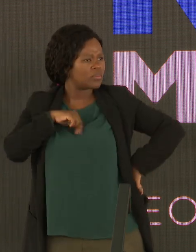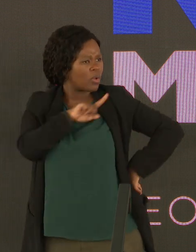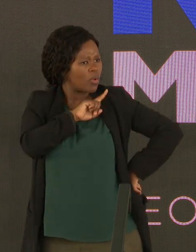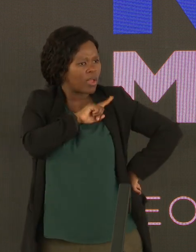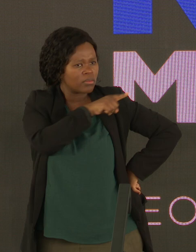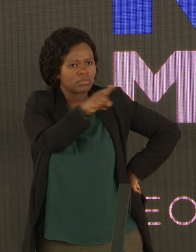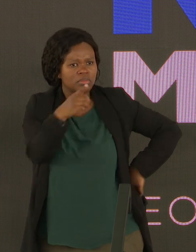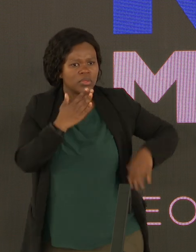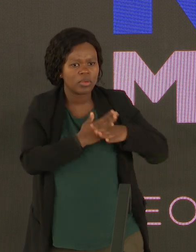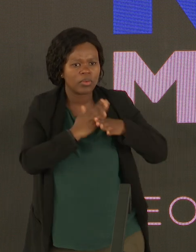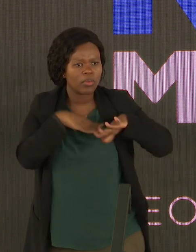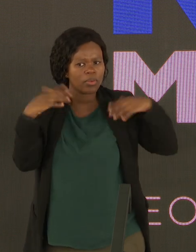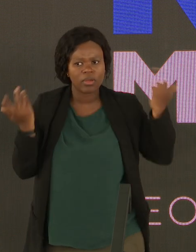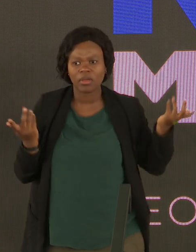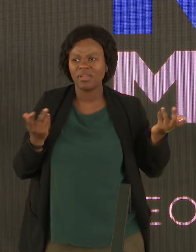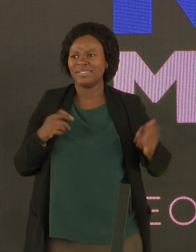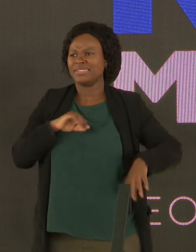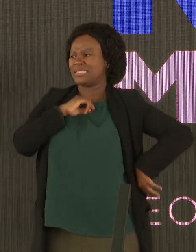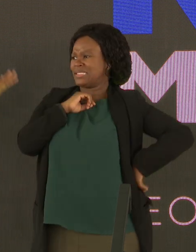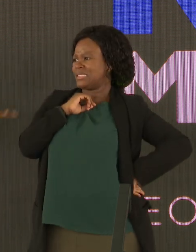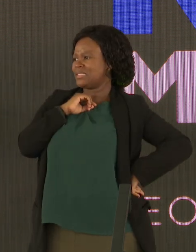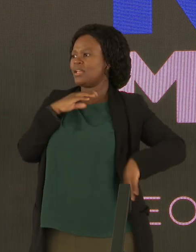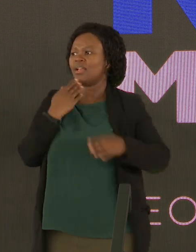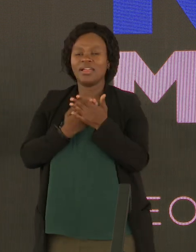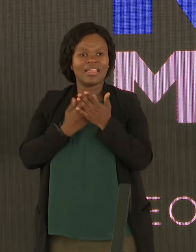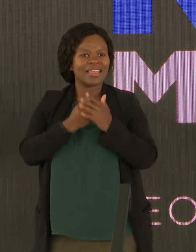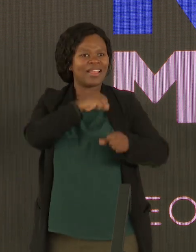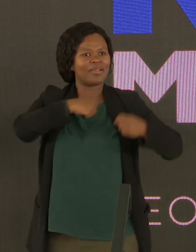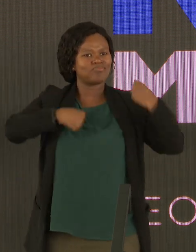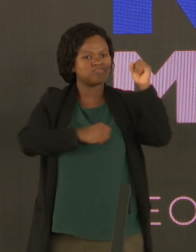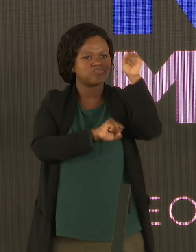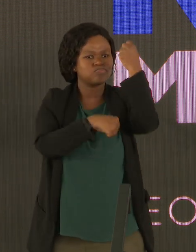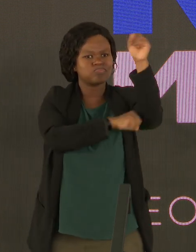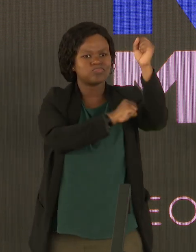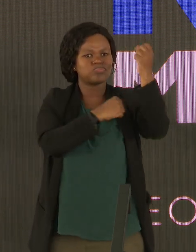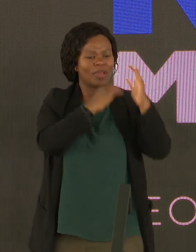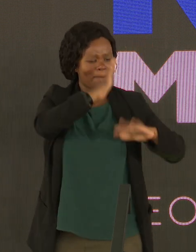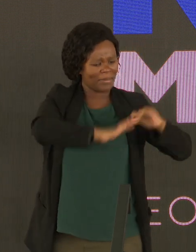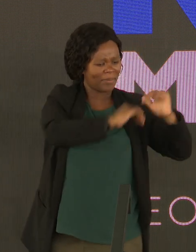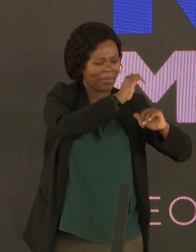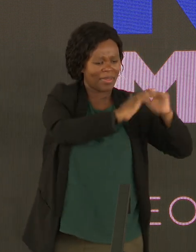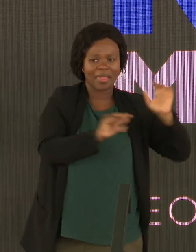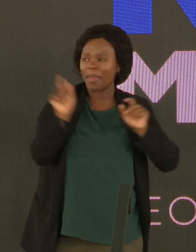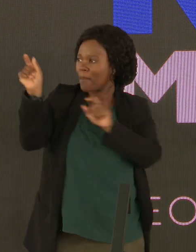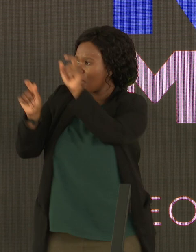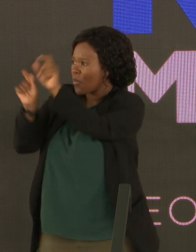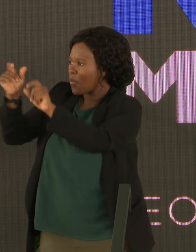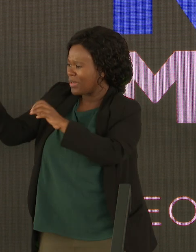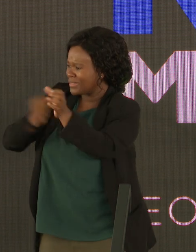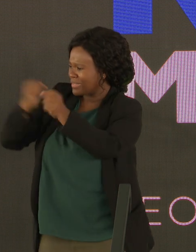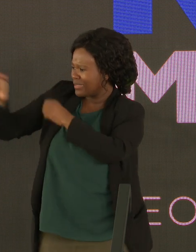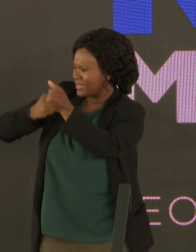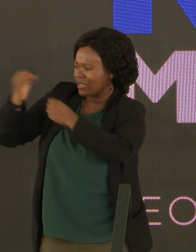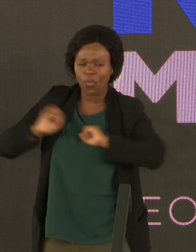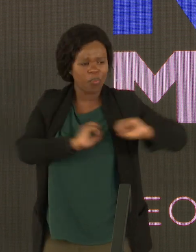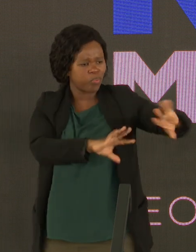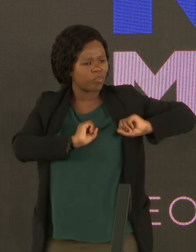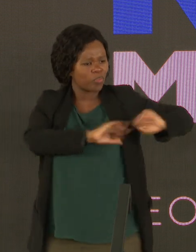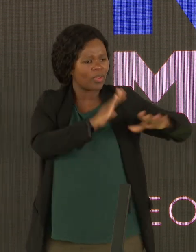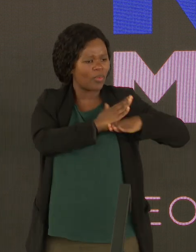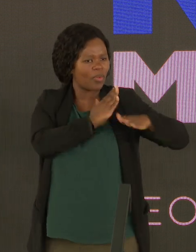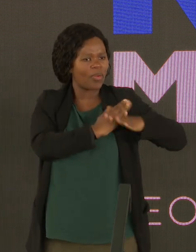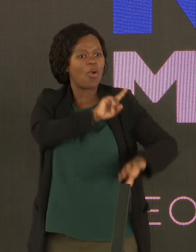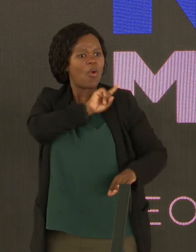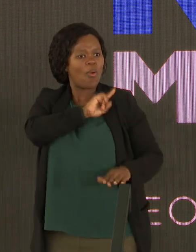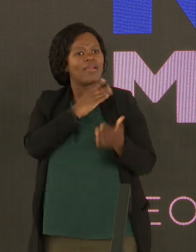working? It's as if you could just build tons of factories and put people in there to be productive. Because in that way, you're going